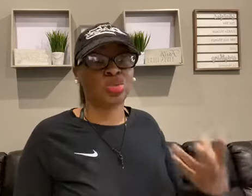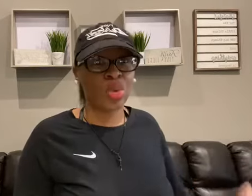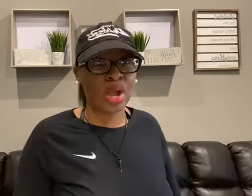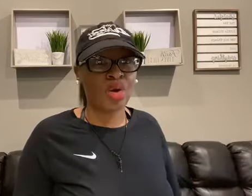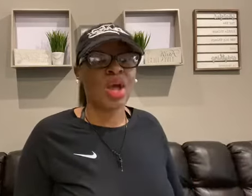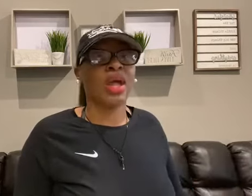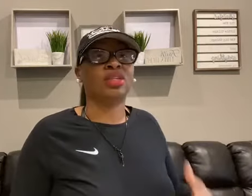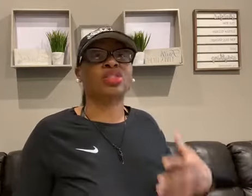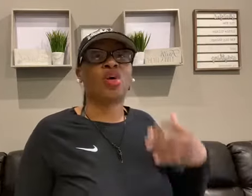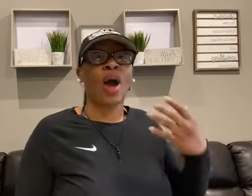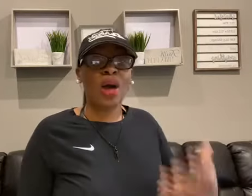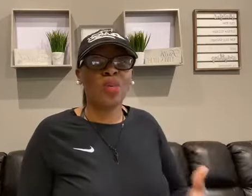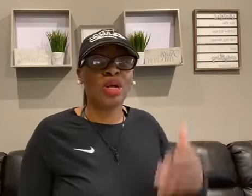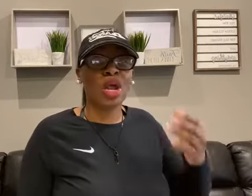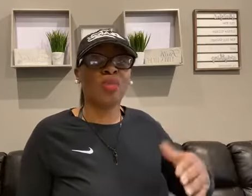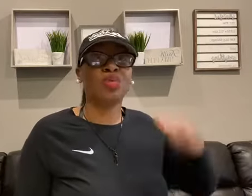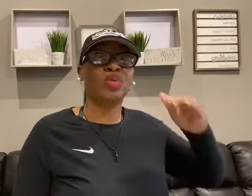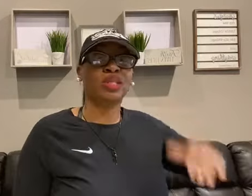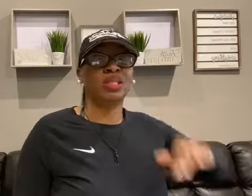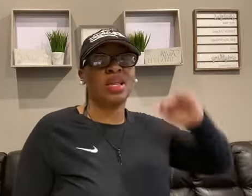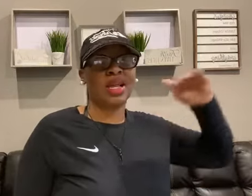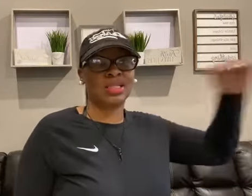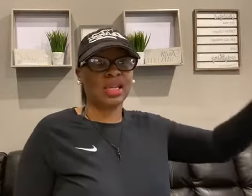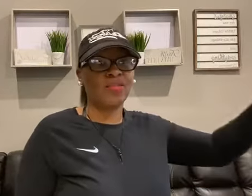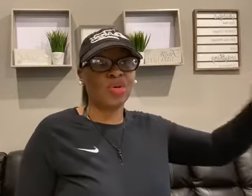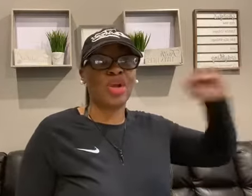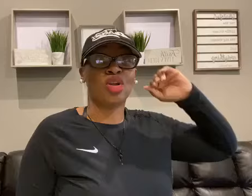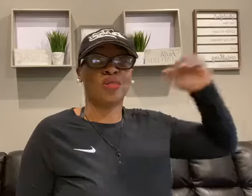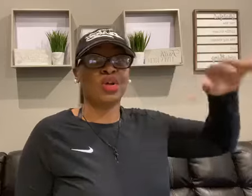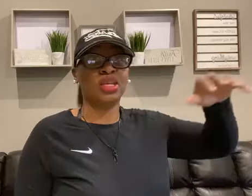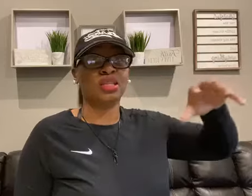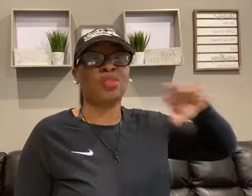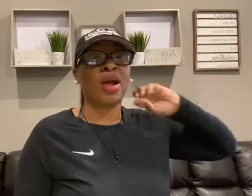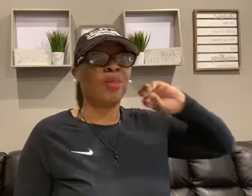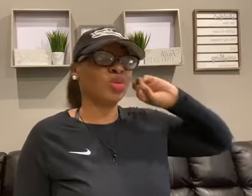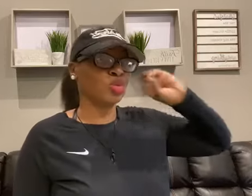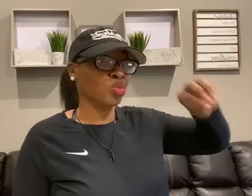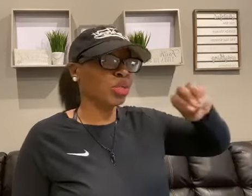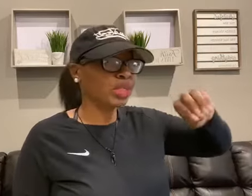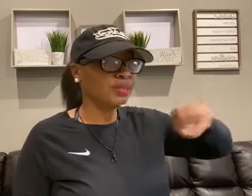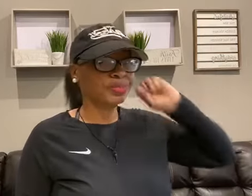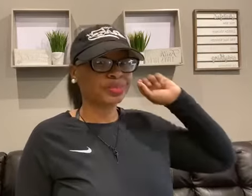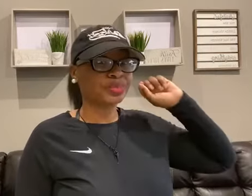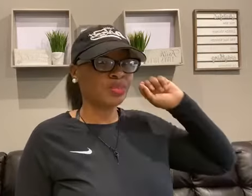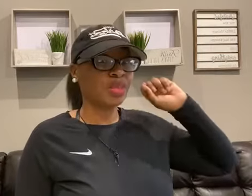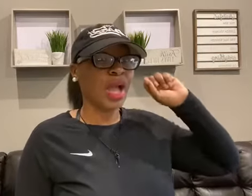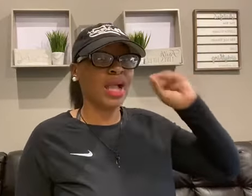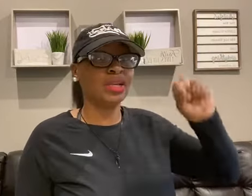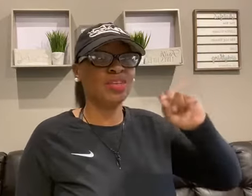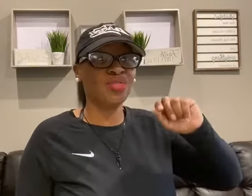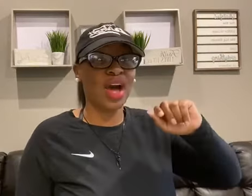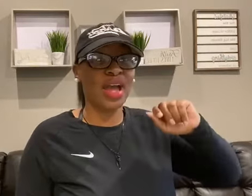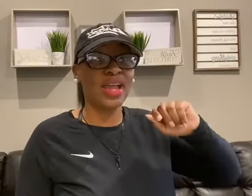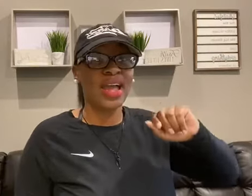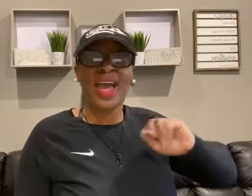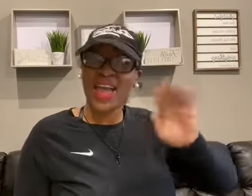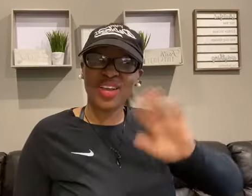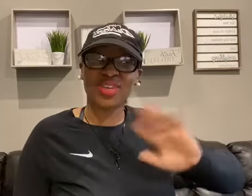as well. And so I want to help you get to that next level in your business by helping you really identify, hey,